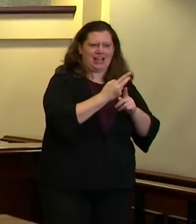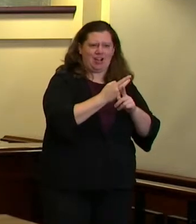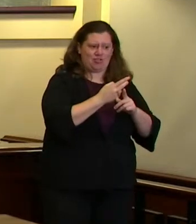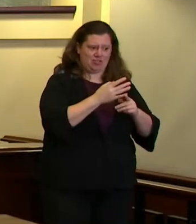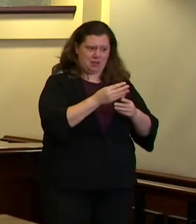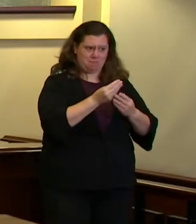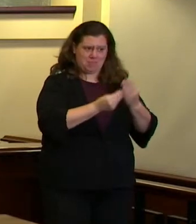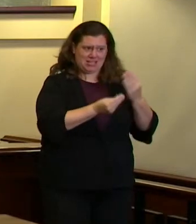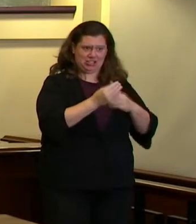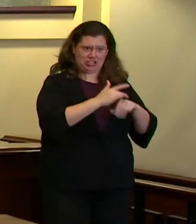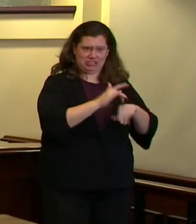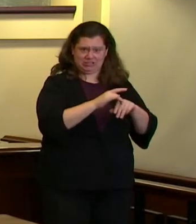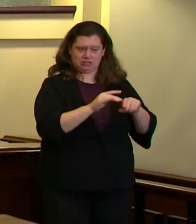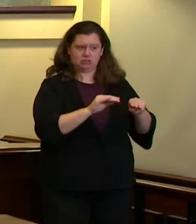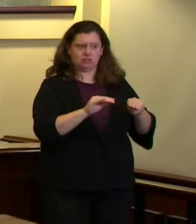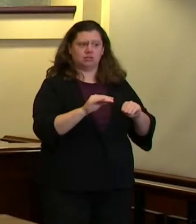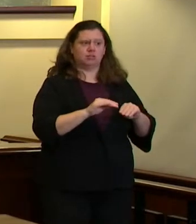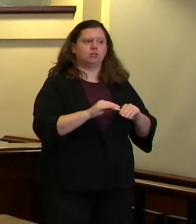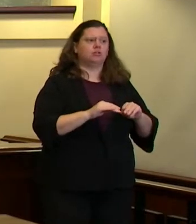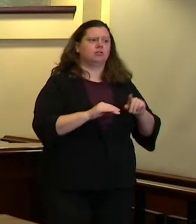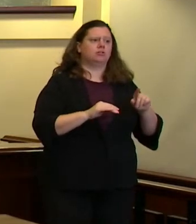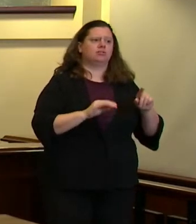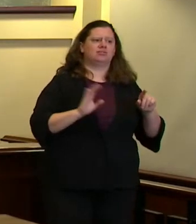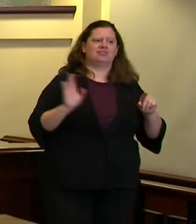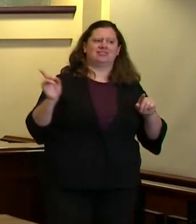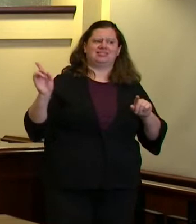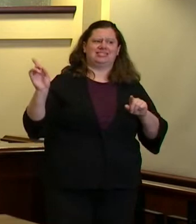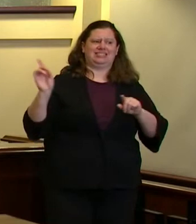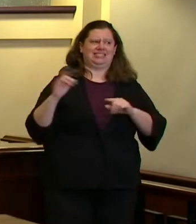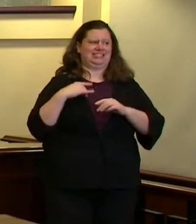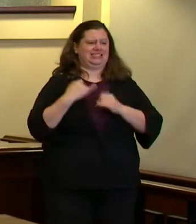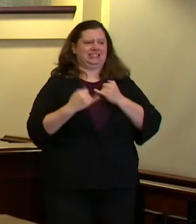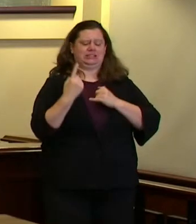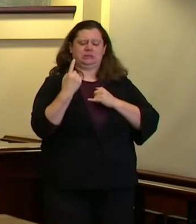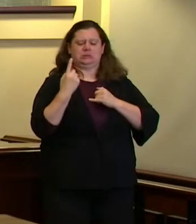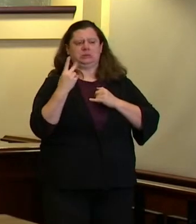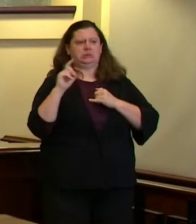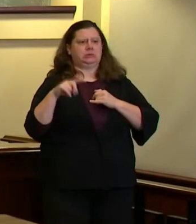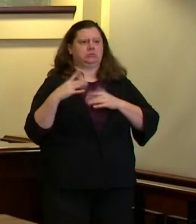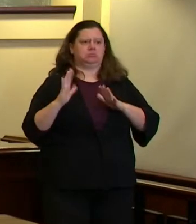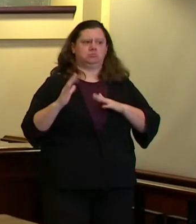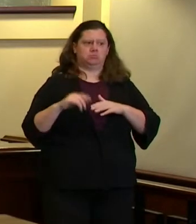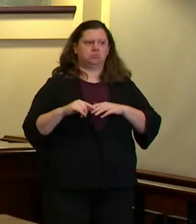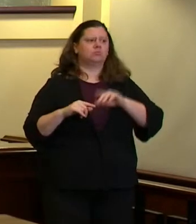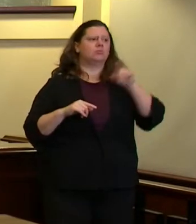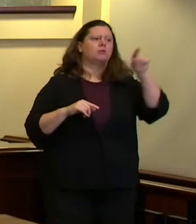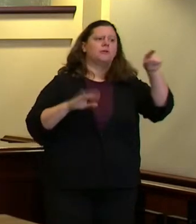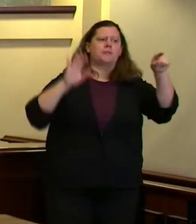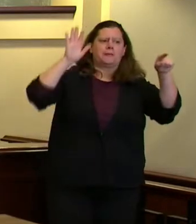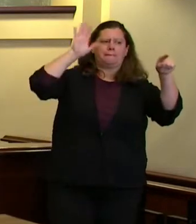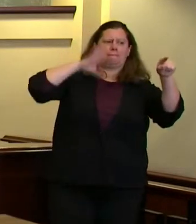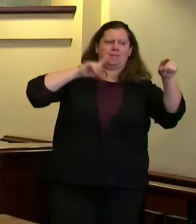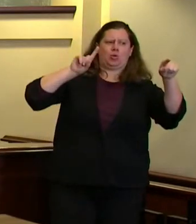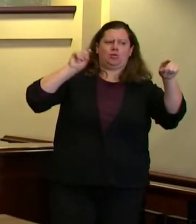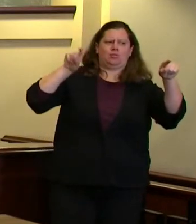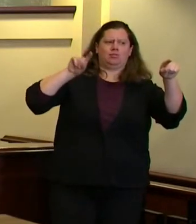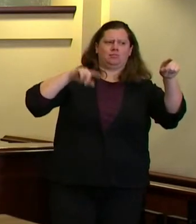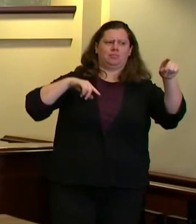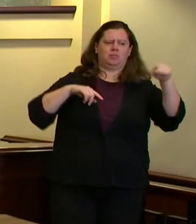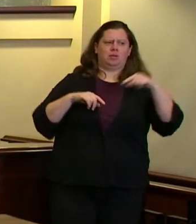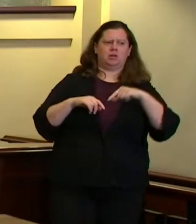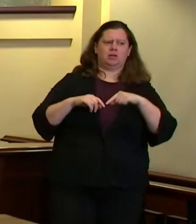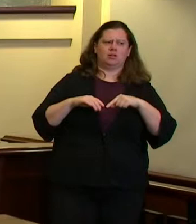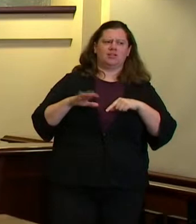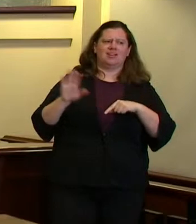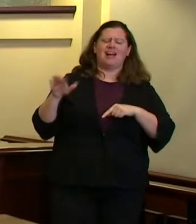go ahead go we're running out of time here so get your last couple of questions in please uh okay uh there are a lot of proposals on the table which